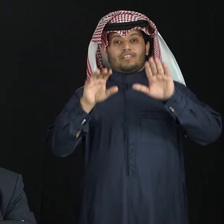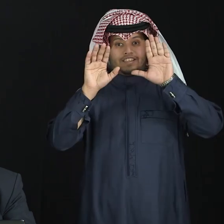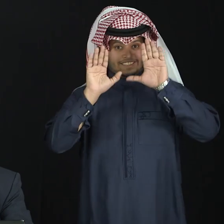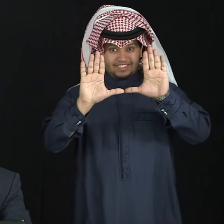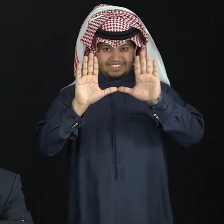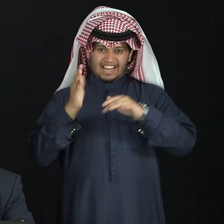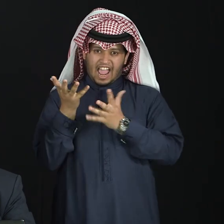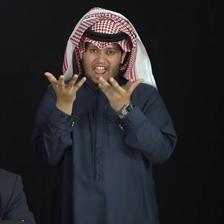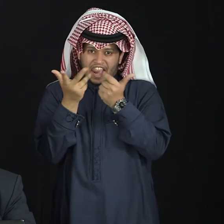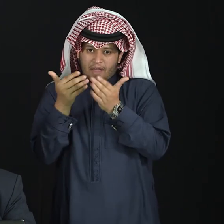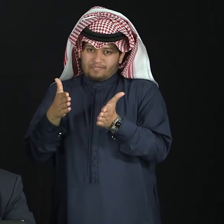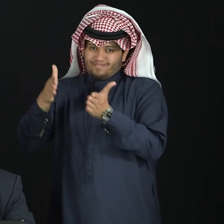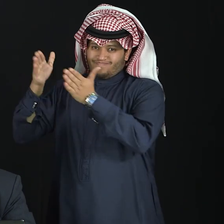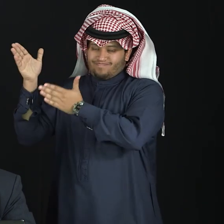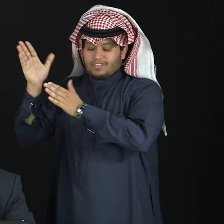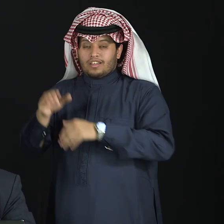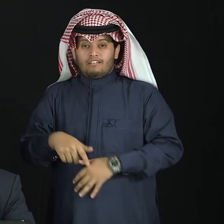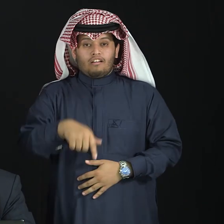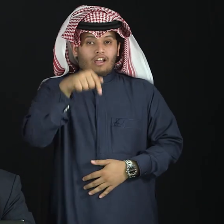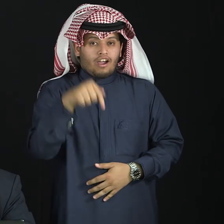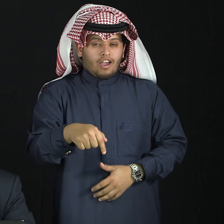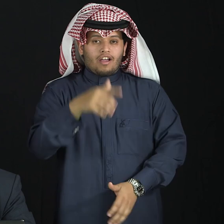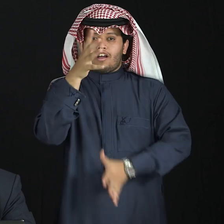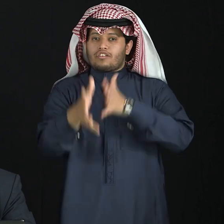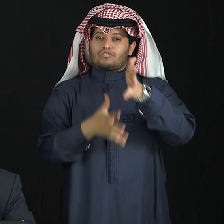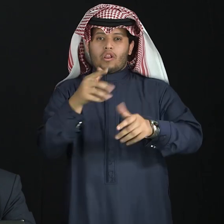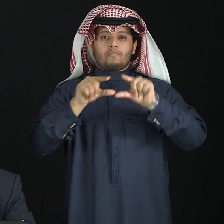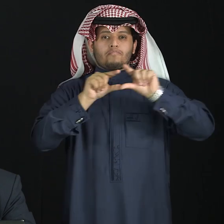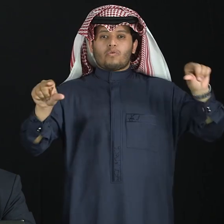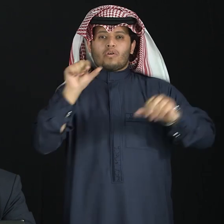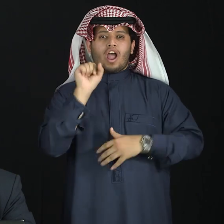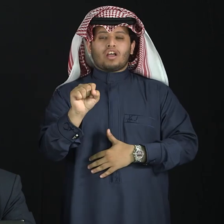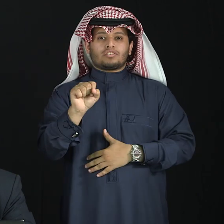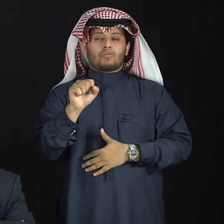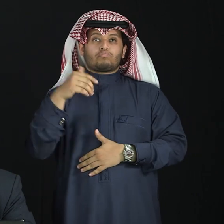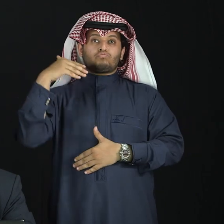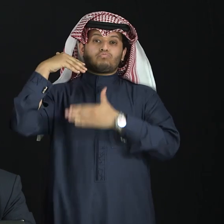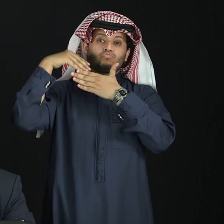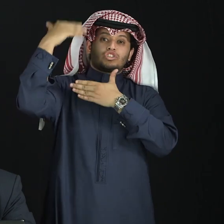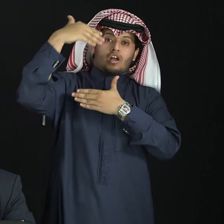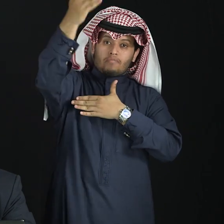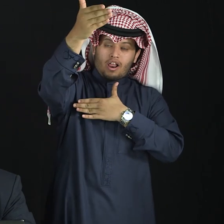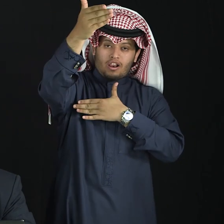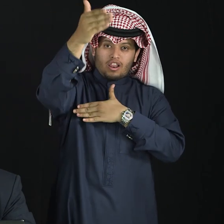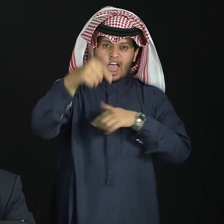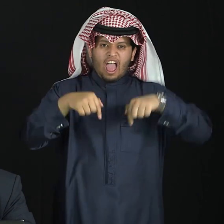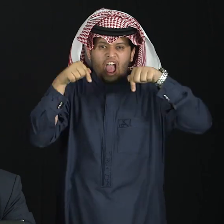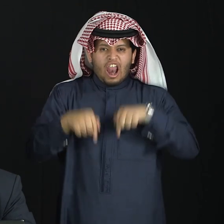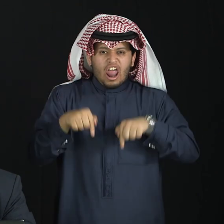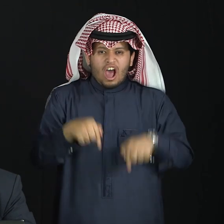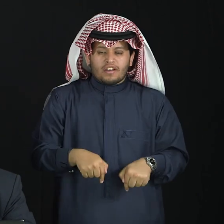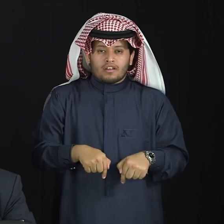The other point, gentlemen, has to do with the tenses. Of course, in the deaf American sign